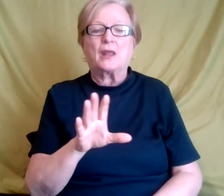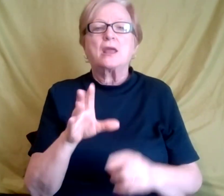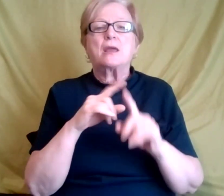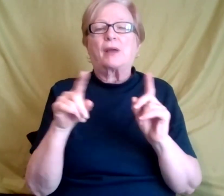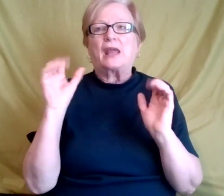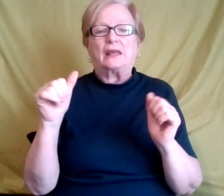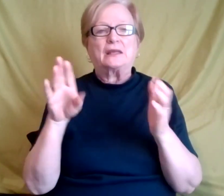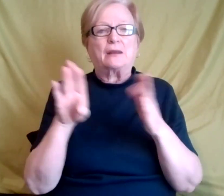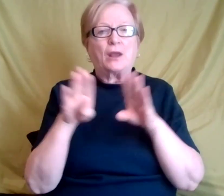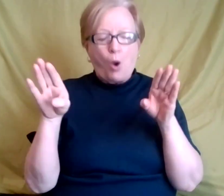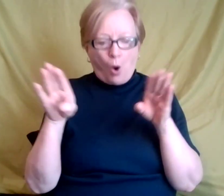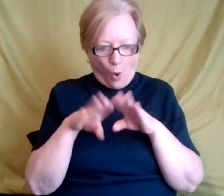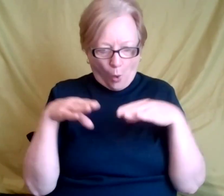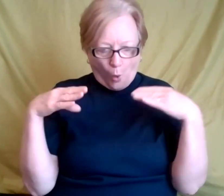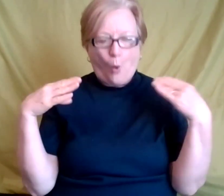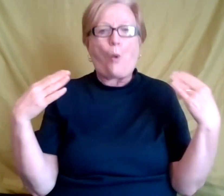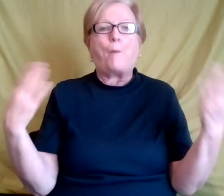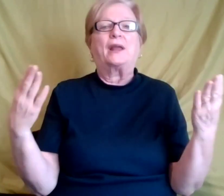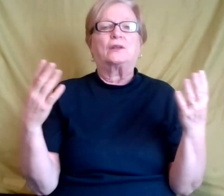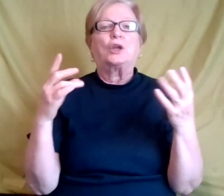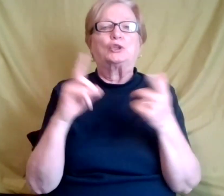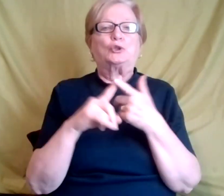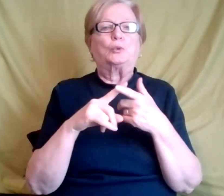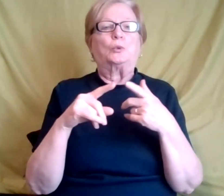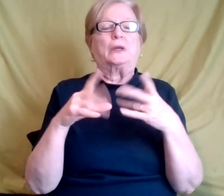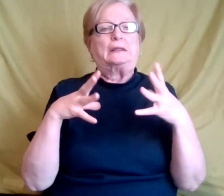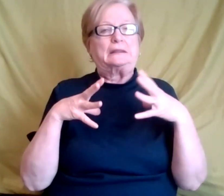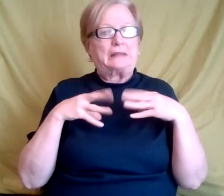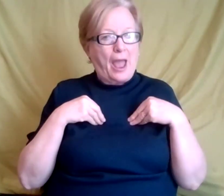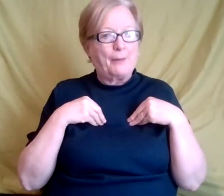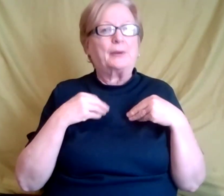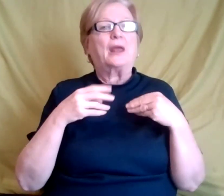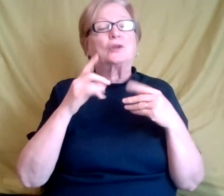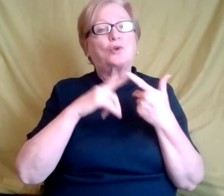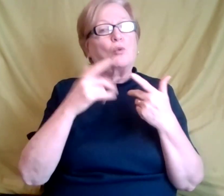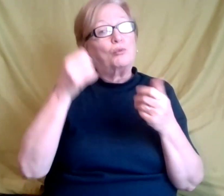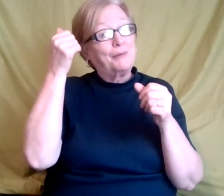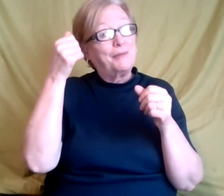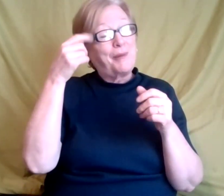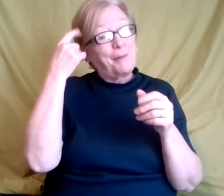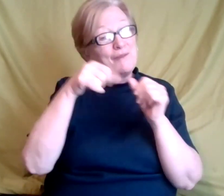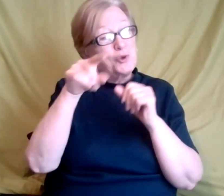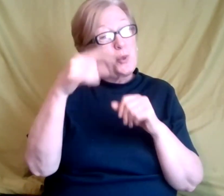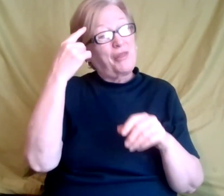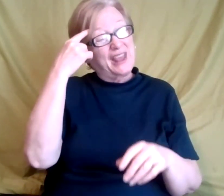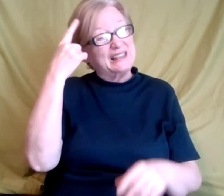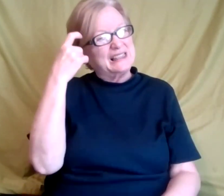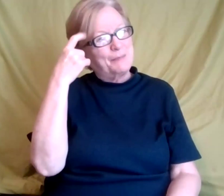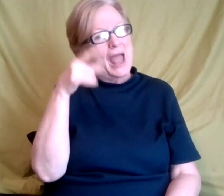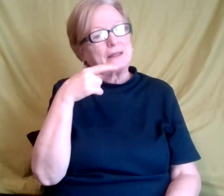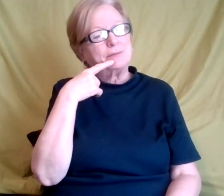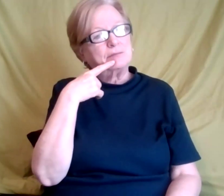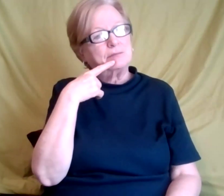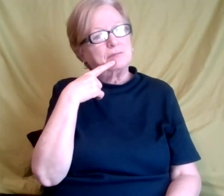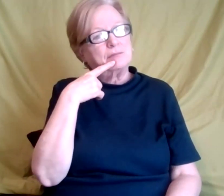disclose a neurodivergent condition. So remember, if you think, if you suspect, you know, don't